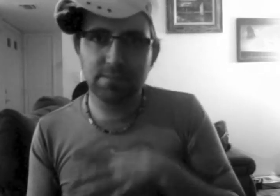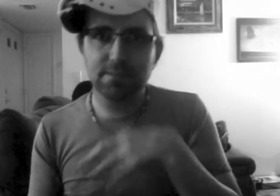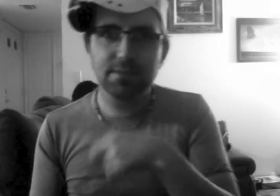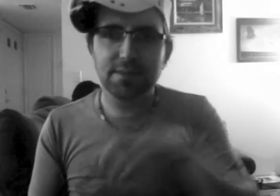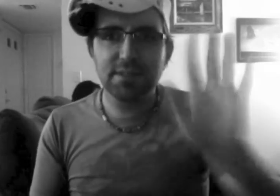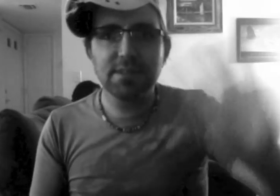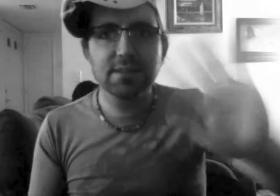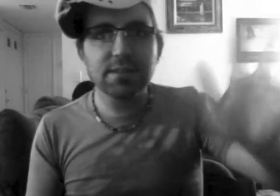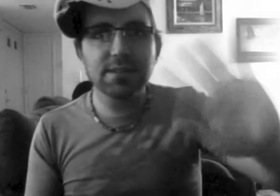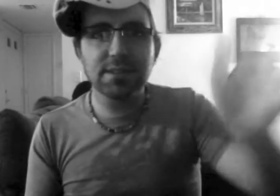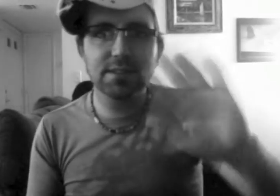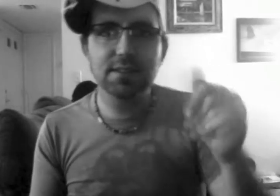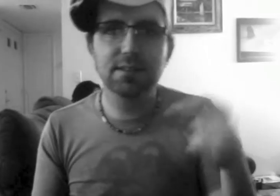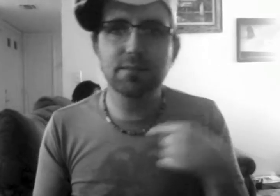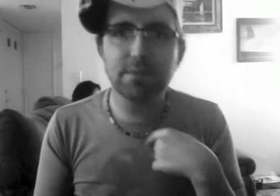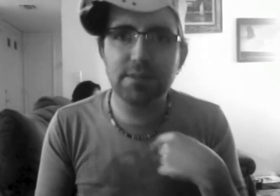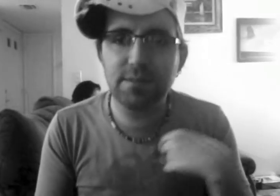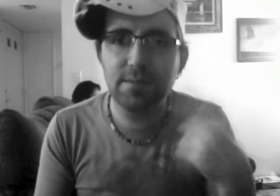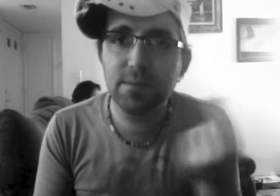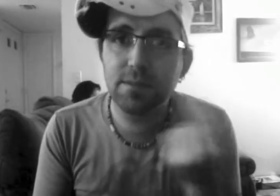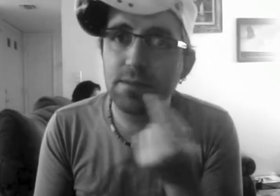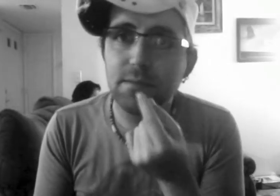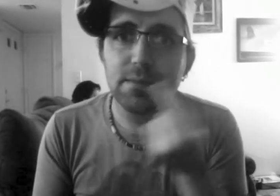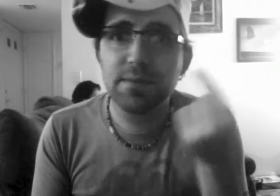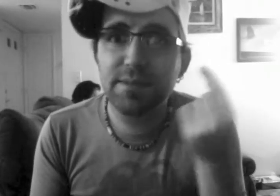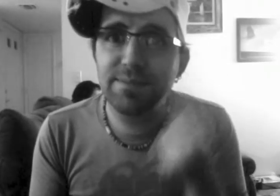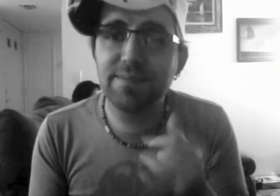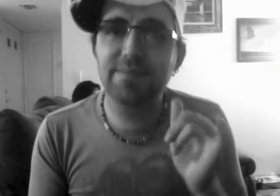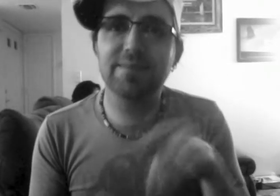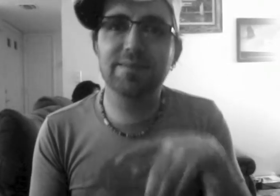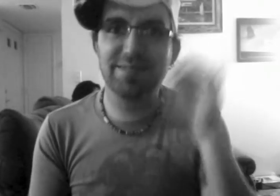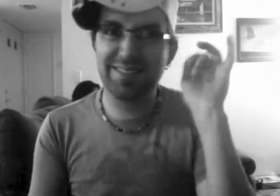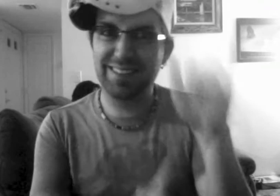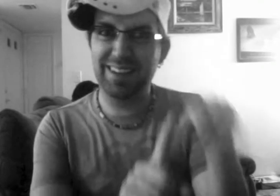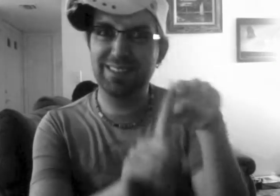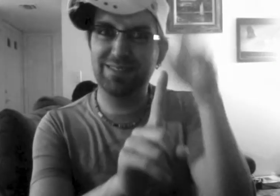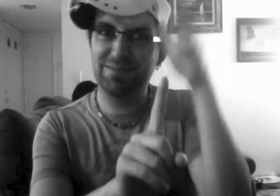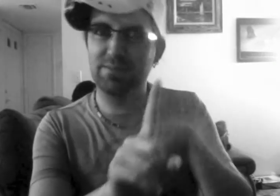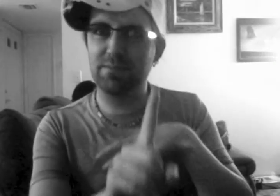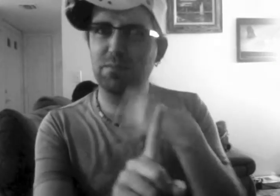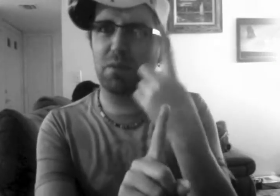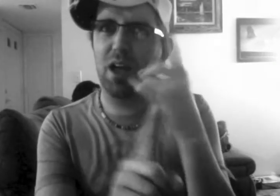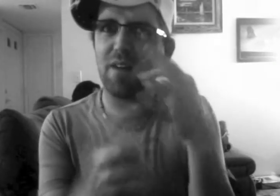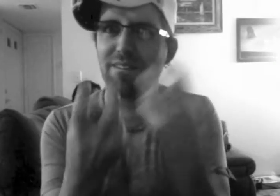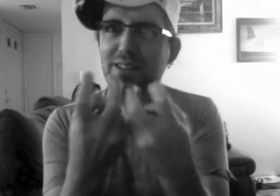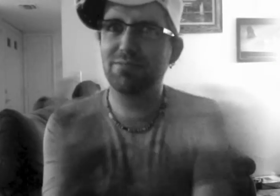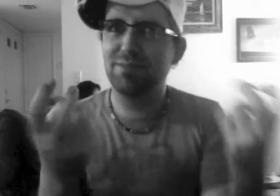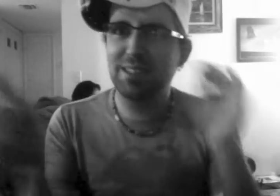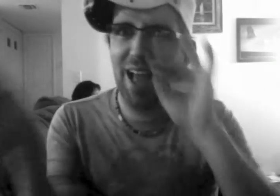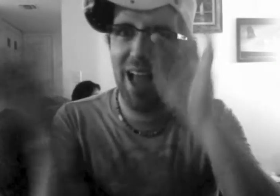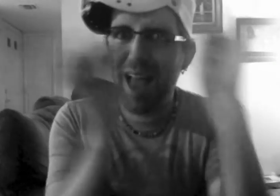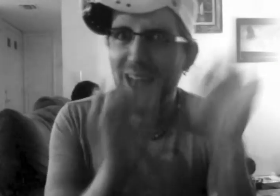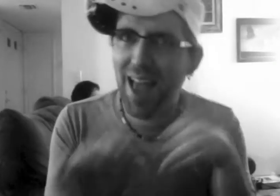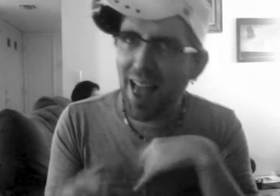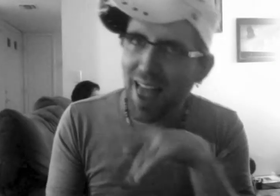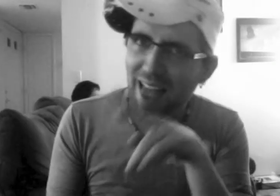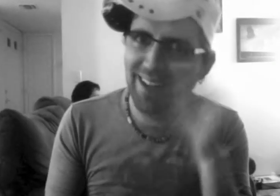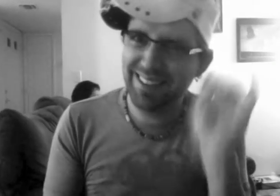follow the easy on-screen instructions to begin enjoying all showtime has to offer. Now, let's take a look at what's coming soon to